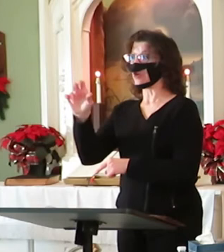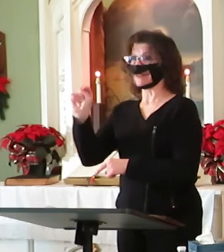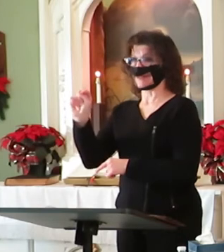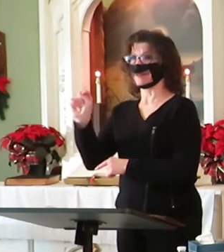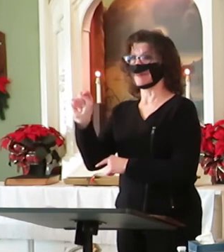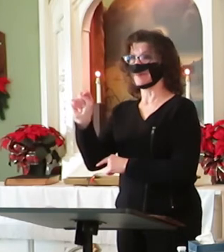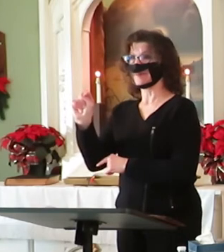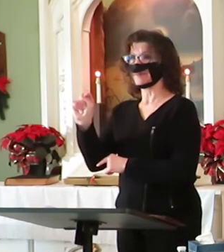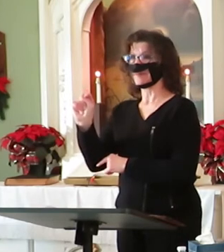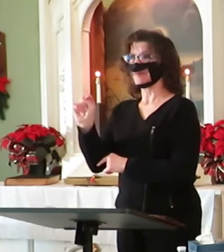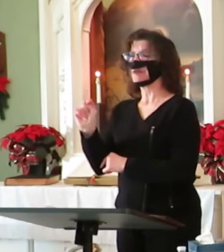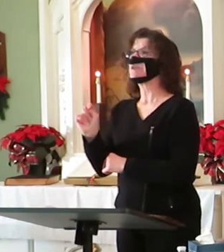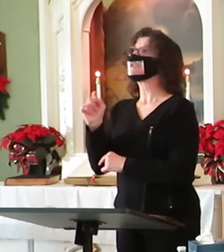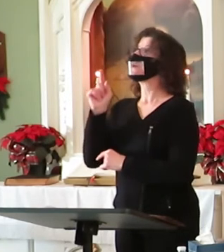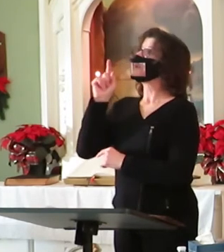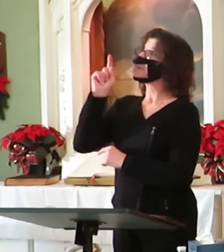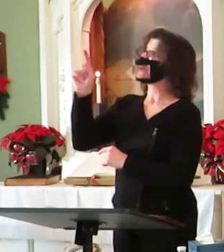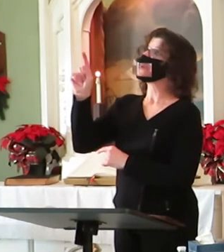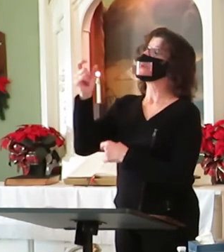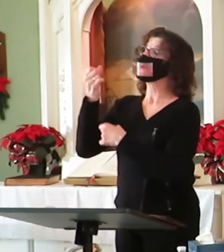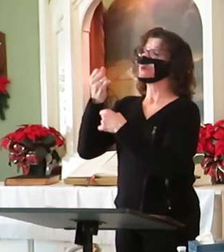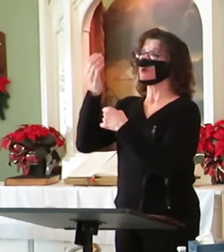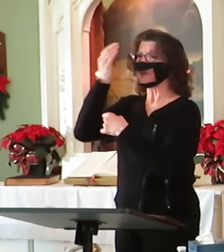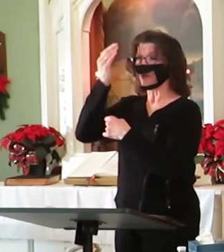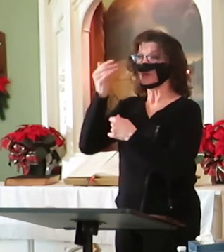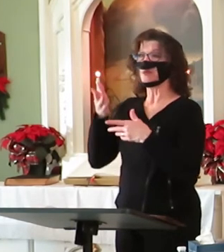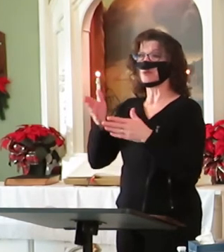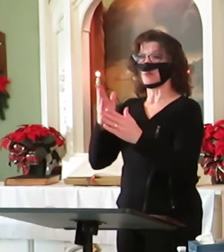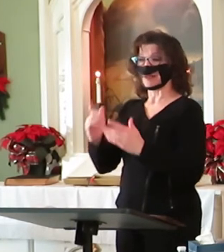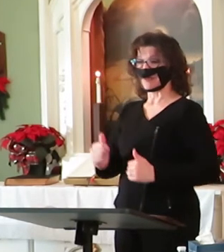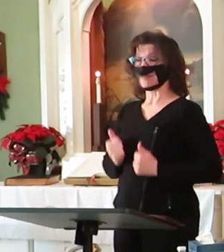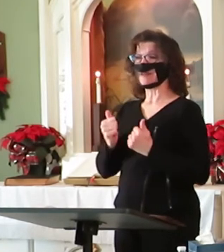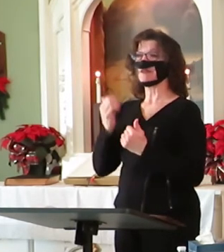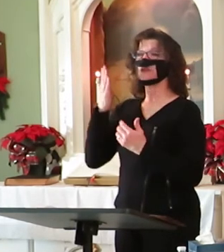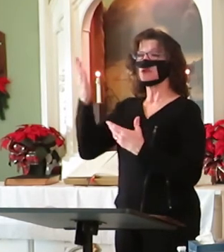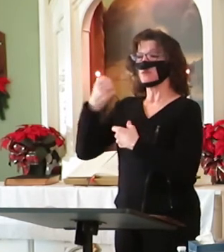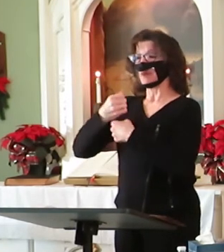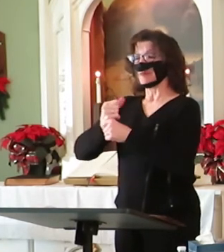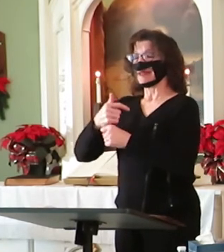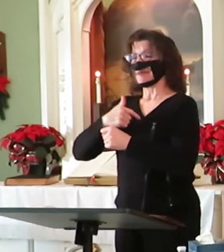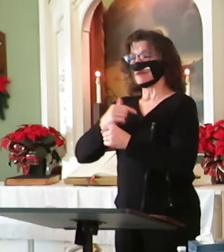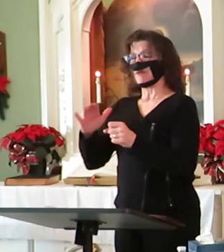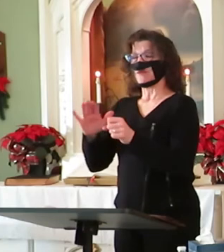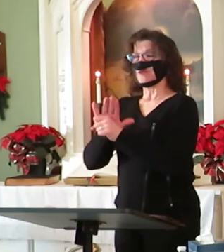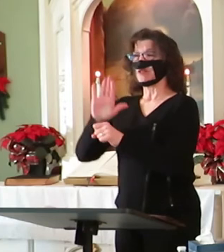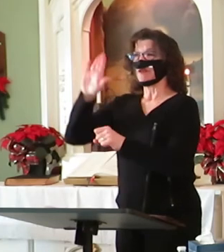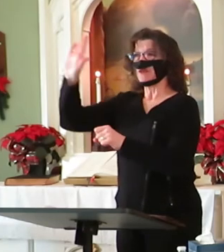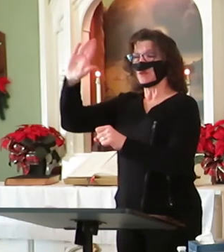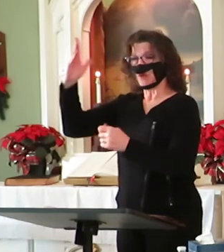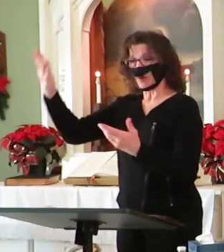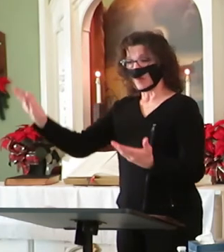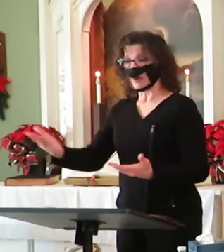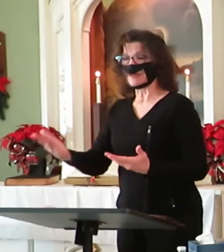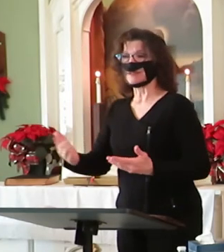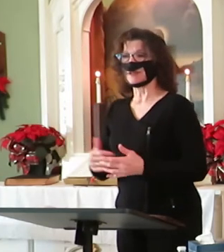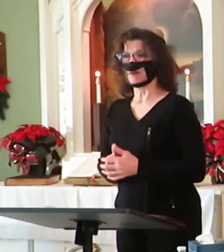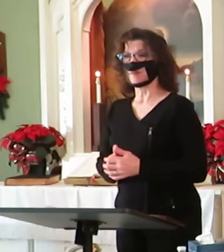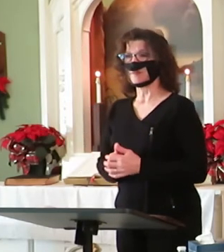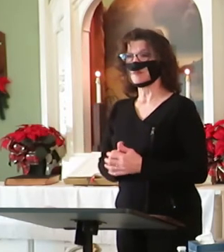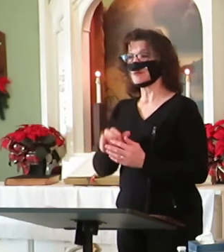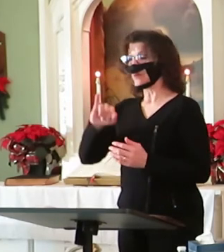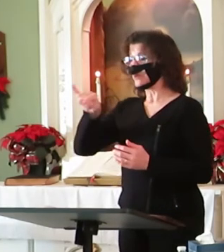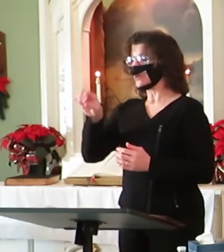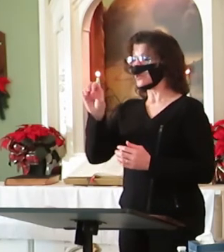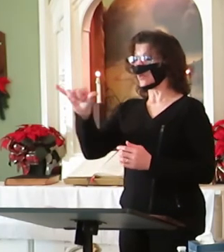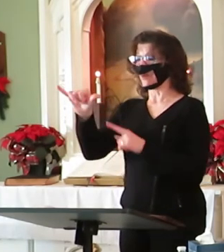make me full of your presence. And joy was the atmosphere in the early church as the brothers and sisters broke bread